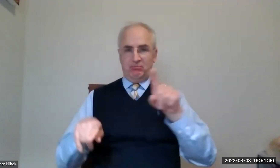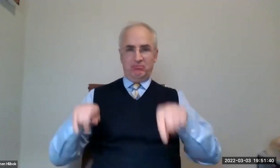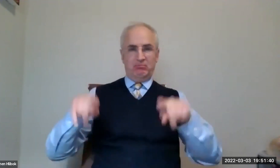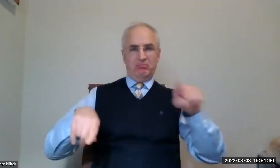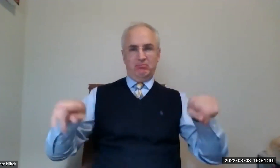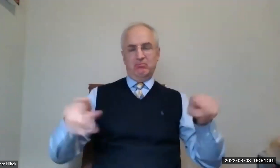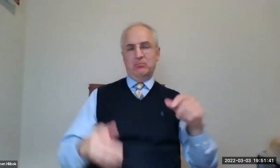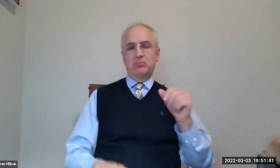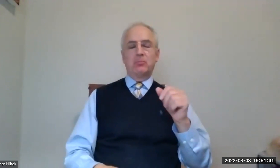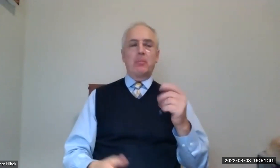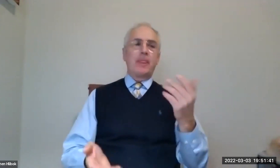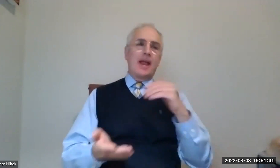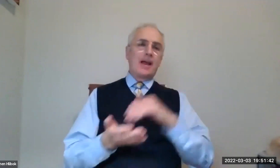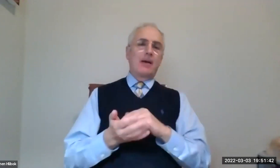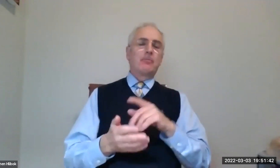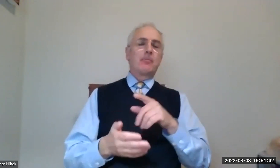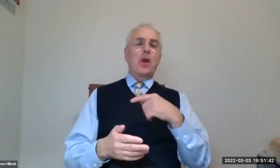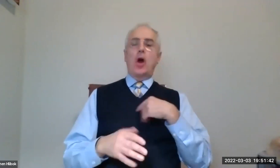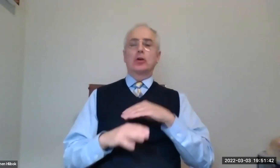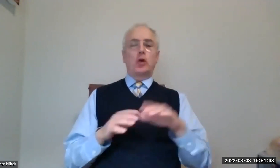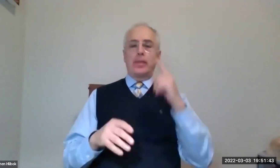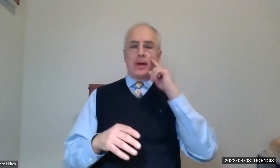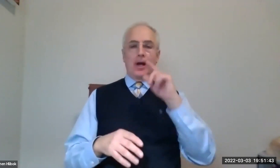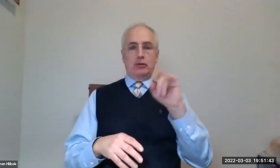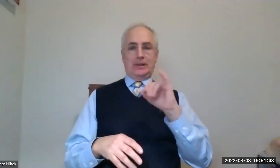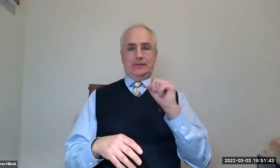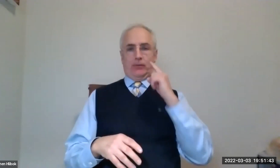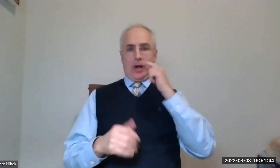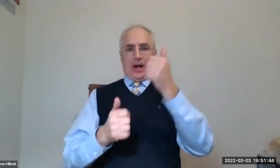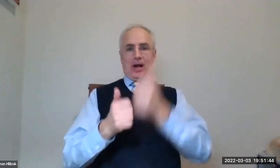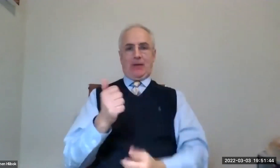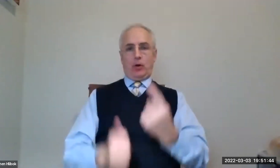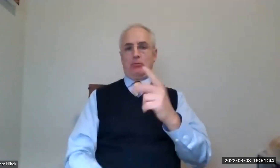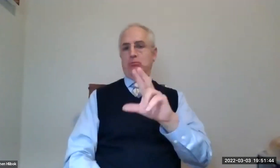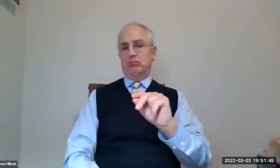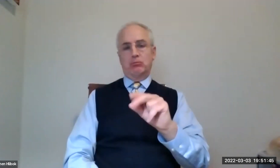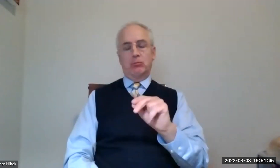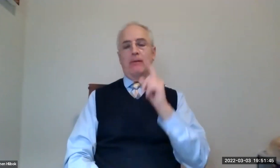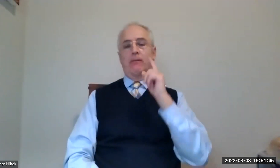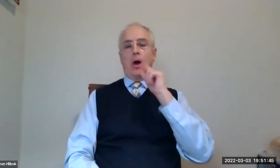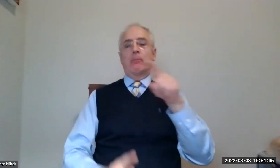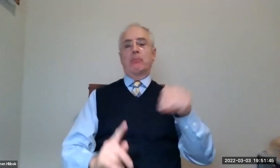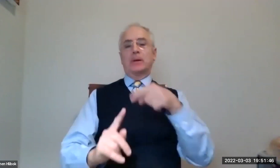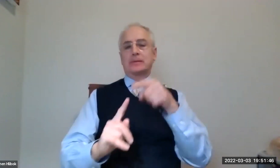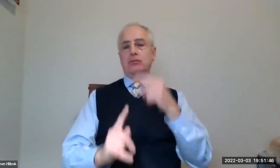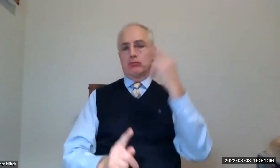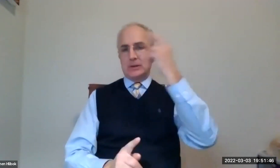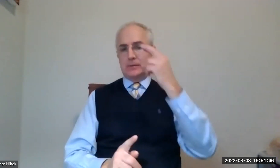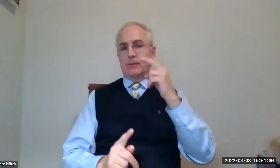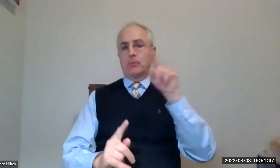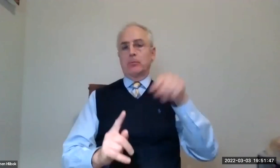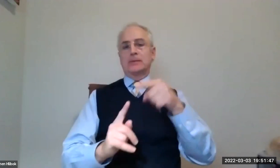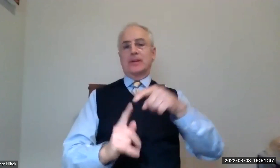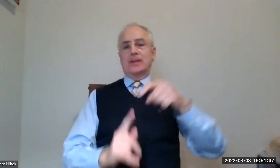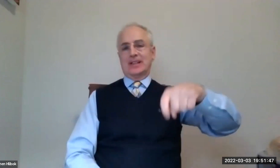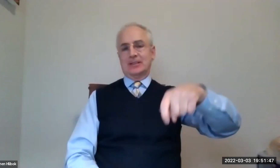ways that may be necessary. In some ways it may not be necessary. Insurance is not necessarily for everyone.